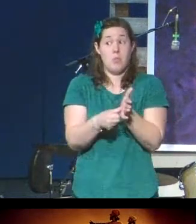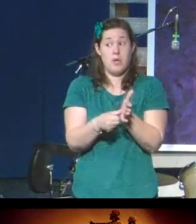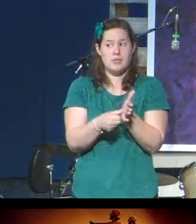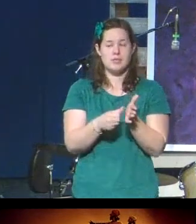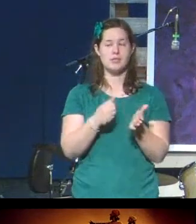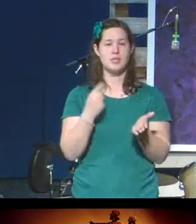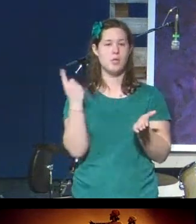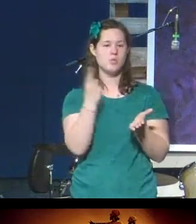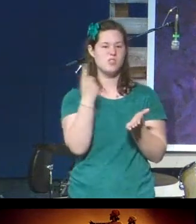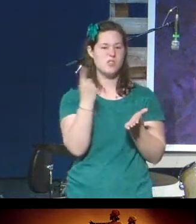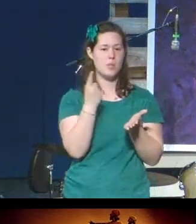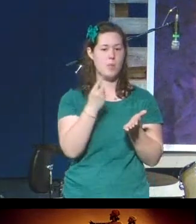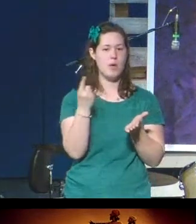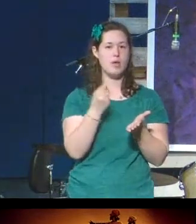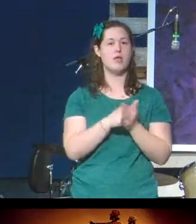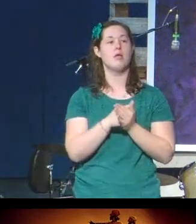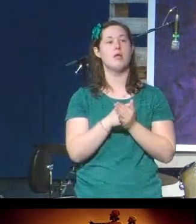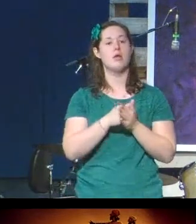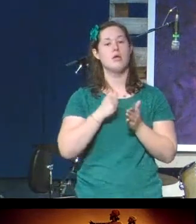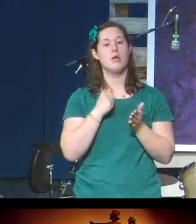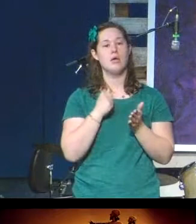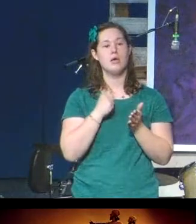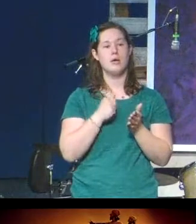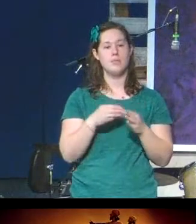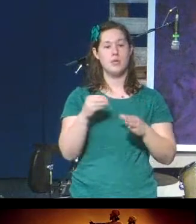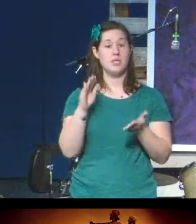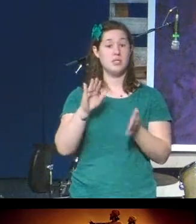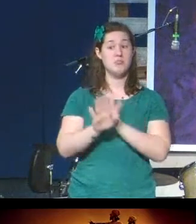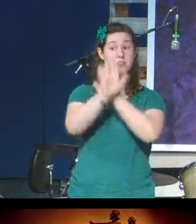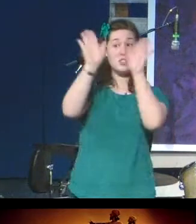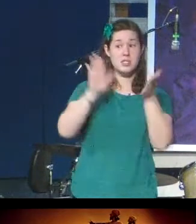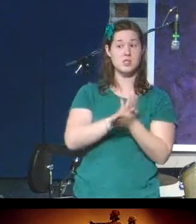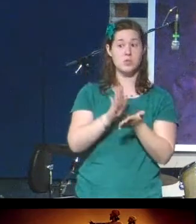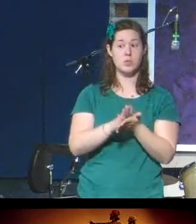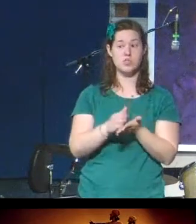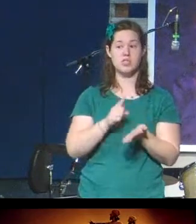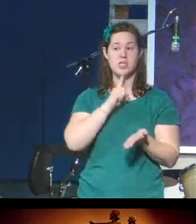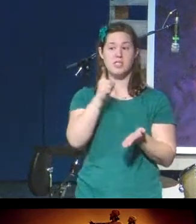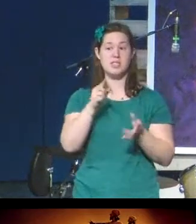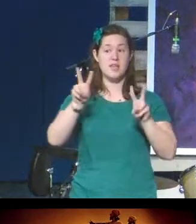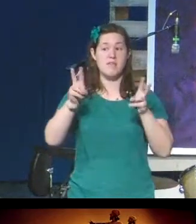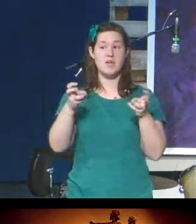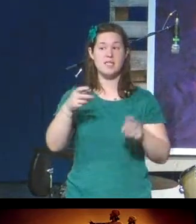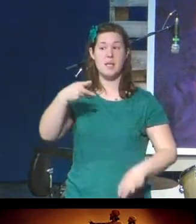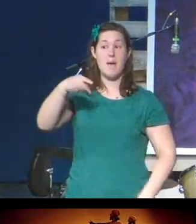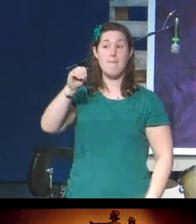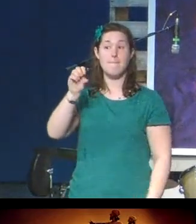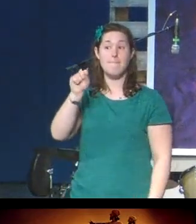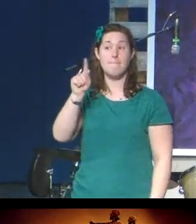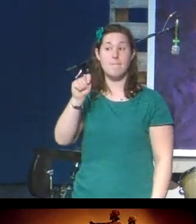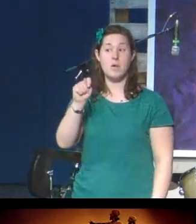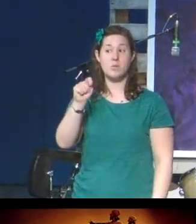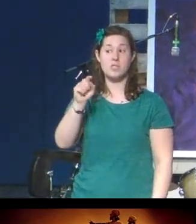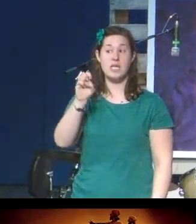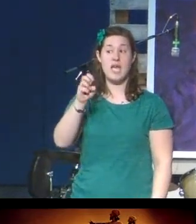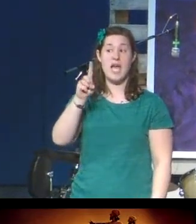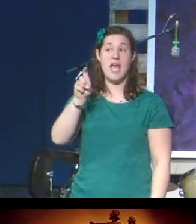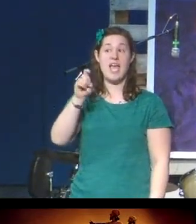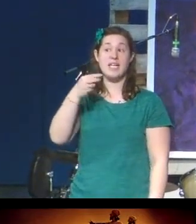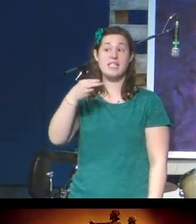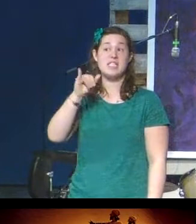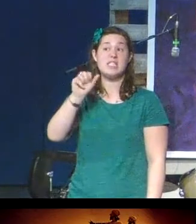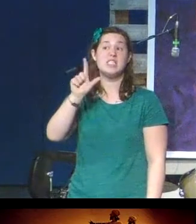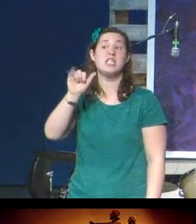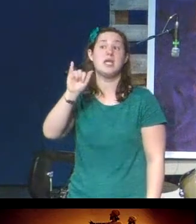Testament, just throw in the phrase post-exilic document and people will just kind of nod their heads in contemplation, but really probably